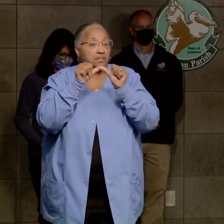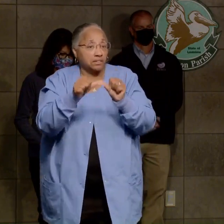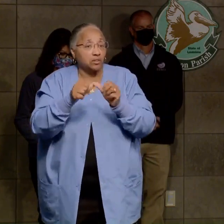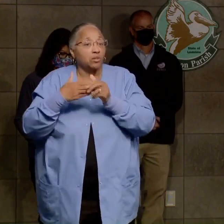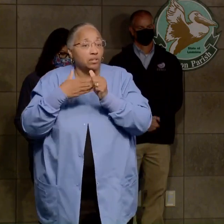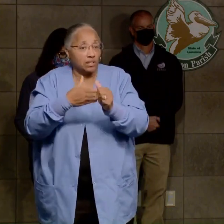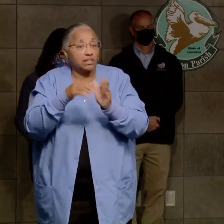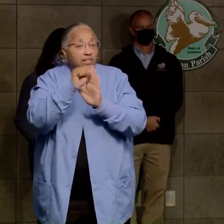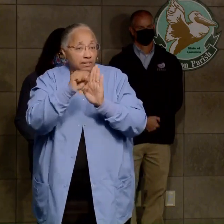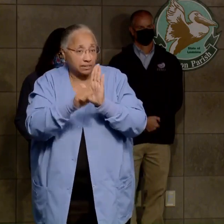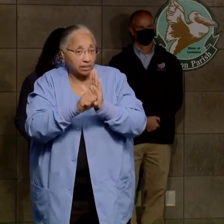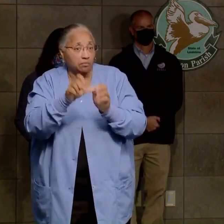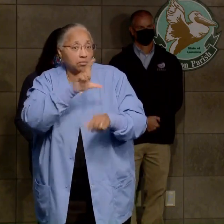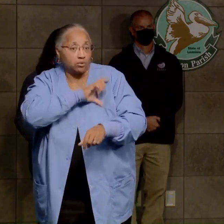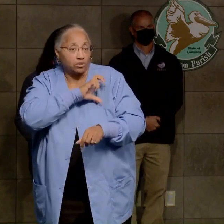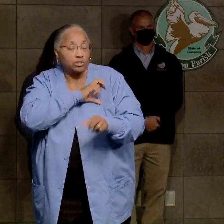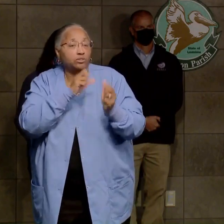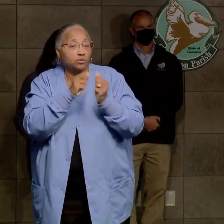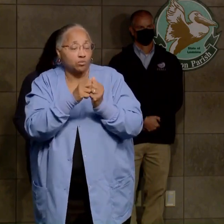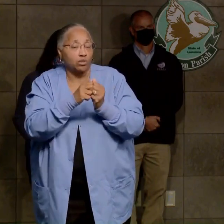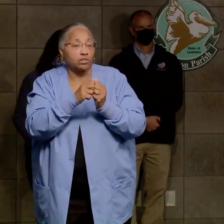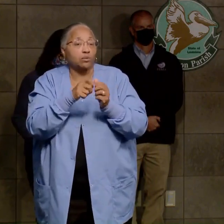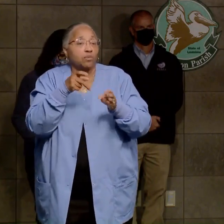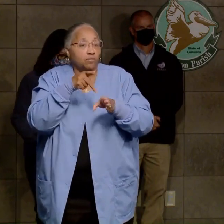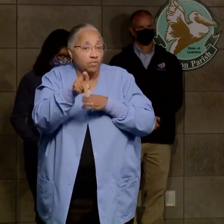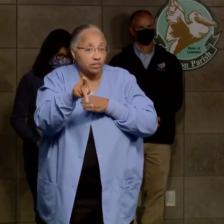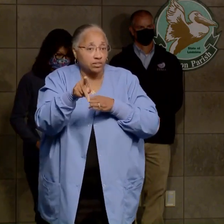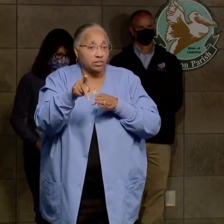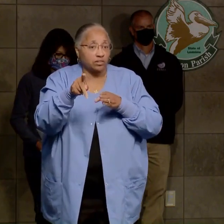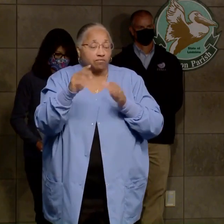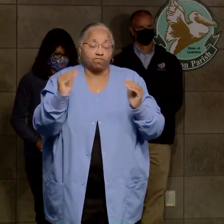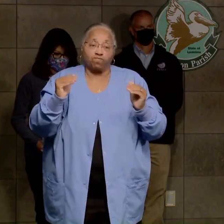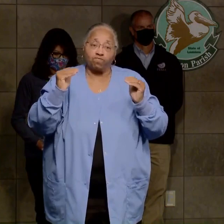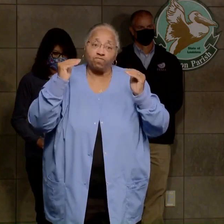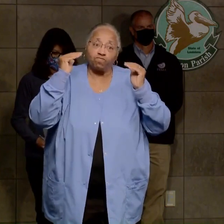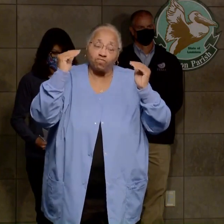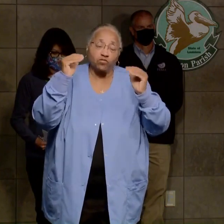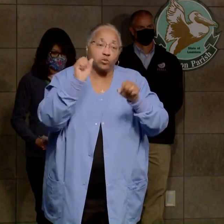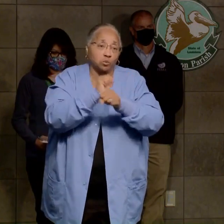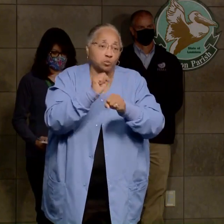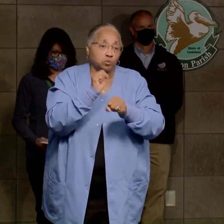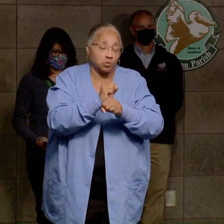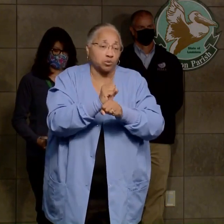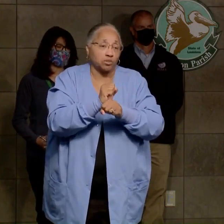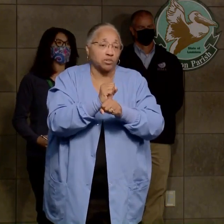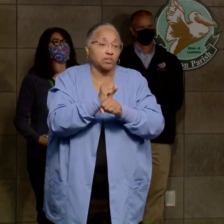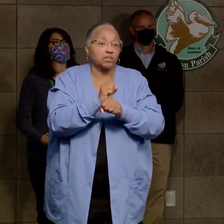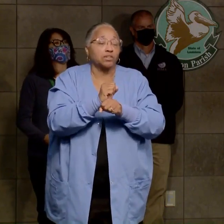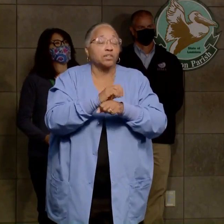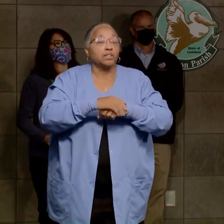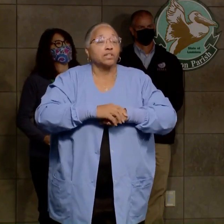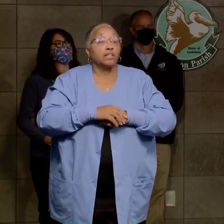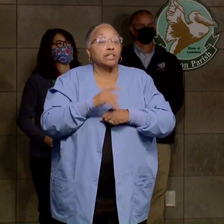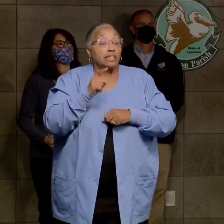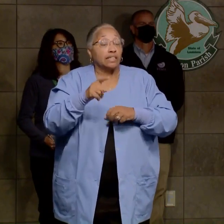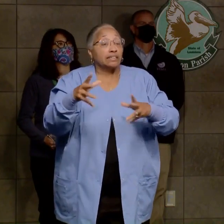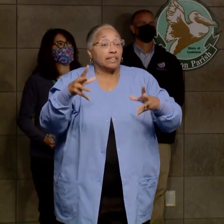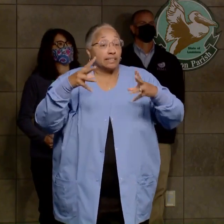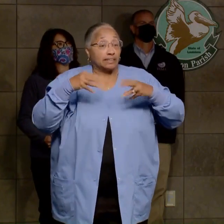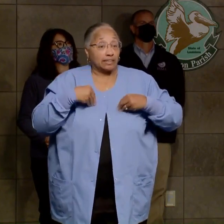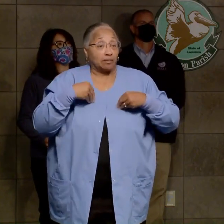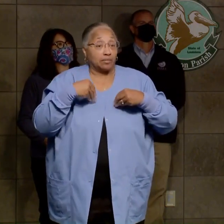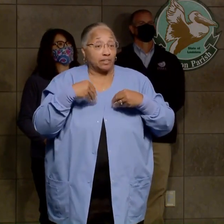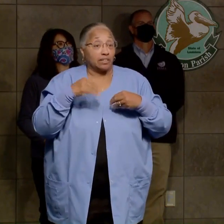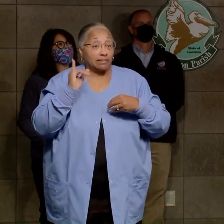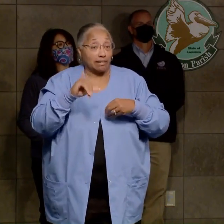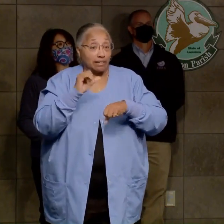police with the utmost professionalism and the highest standards. He obviously is accepting the position at a time